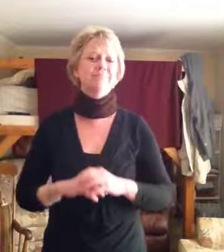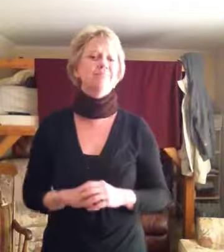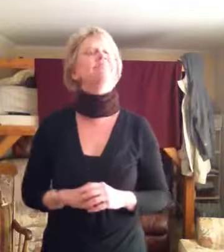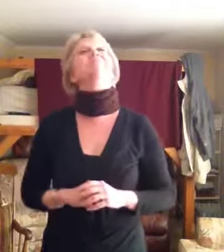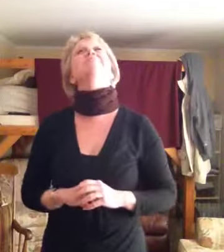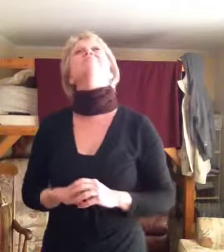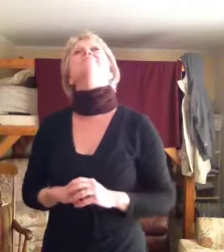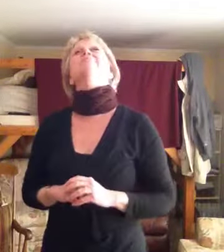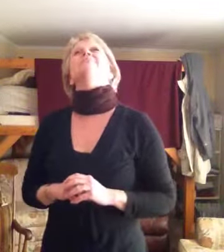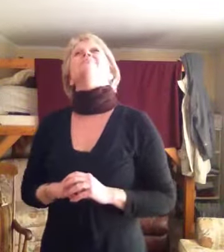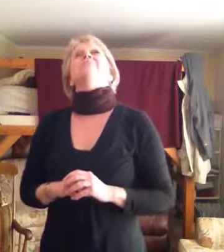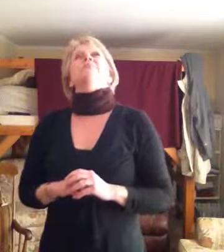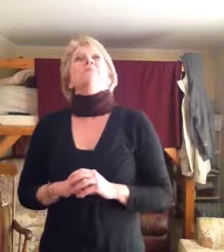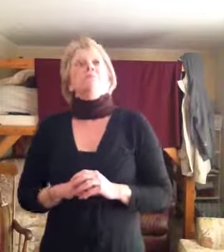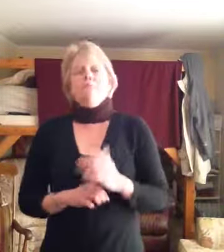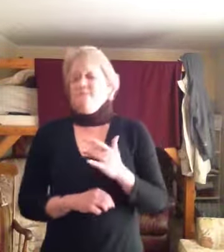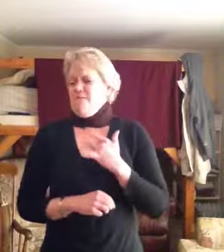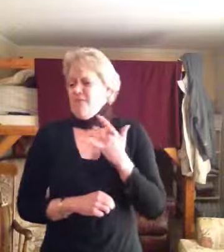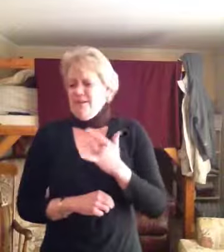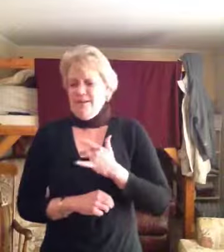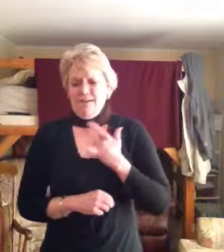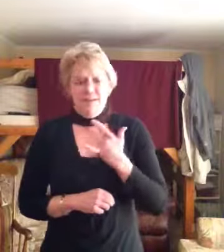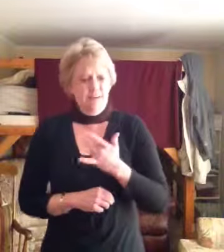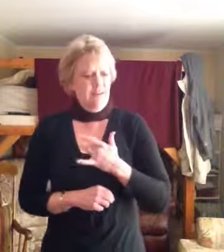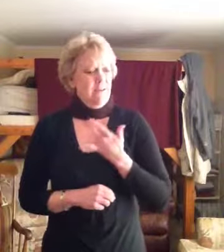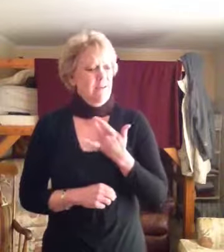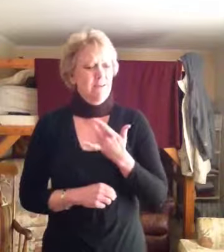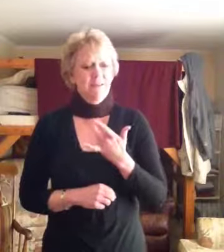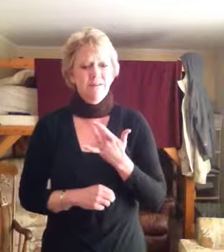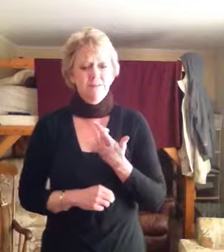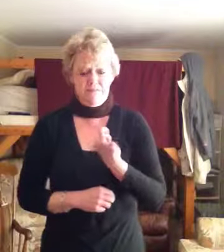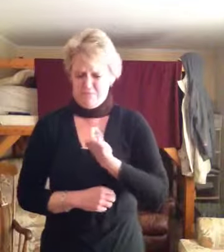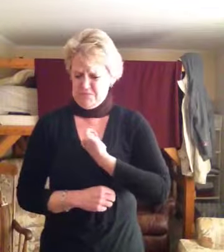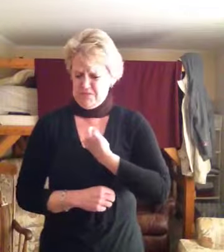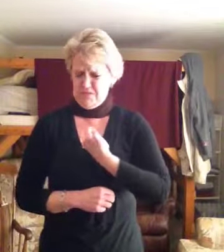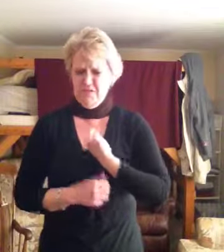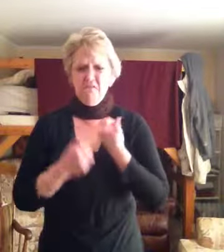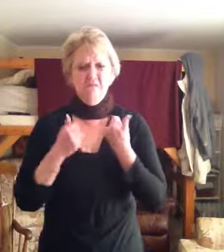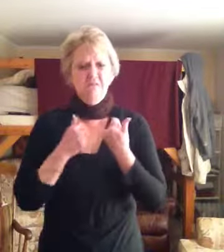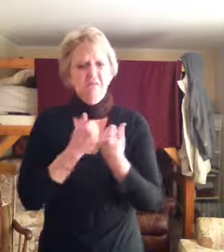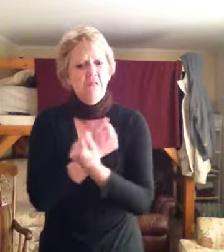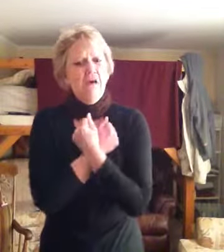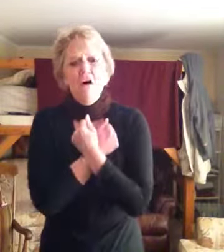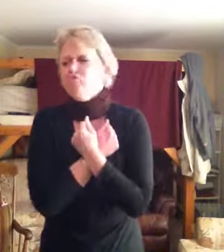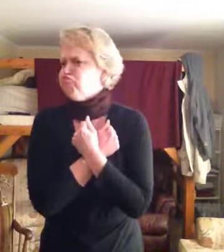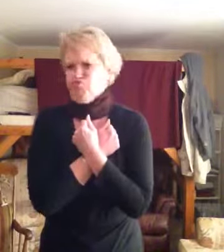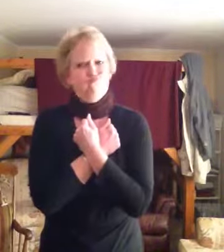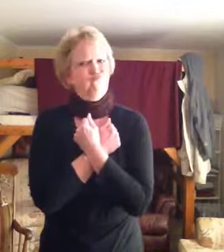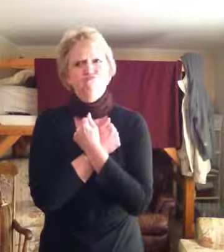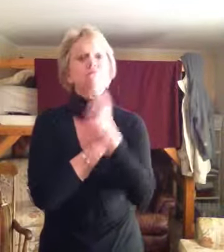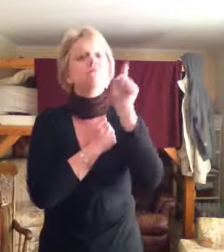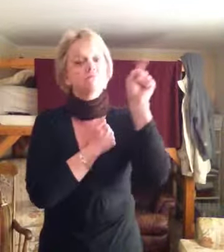And you think that love is only